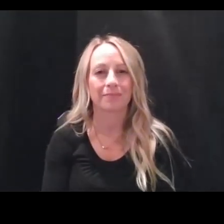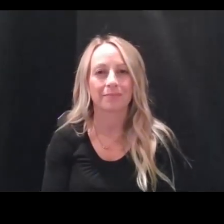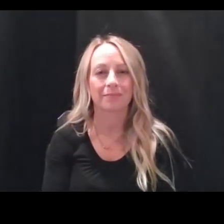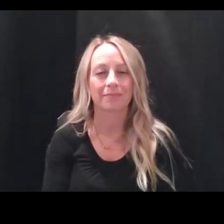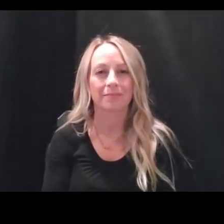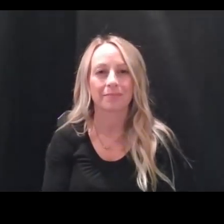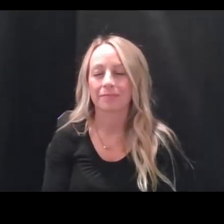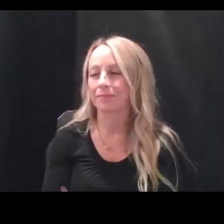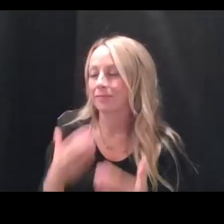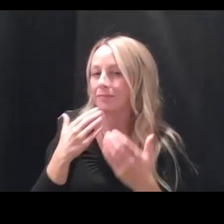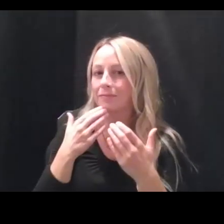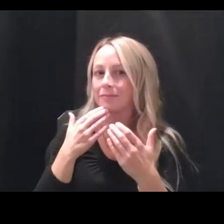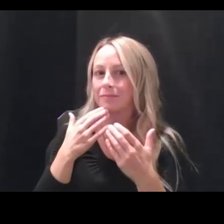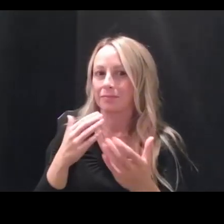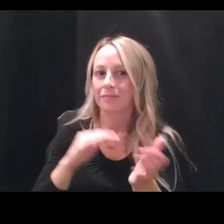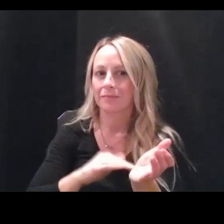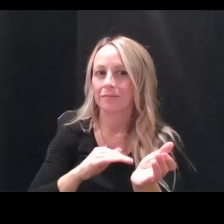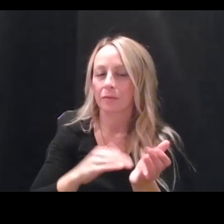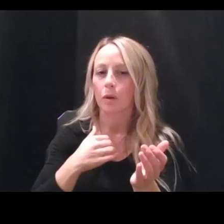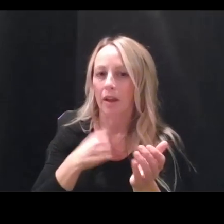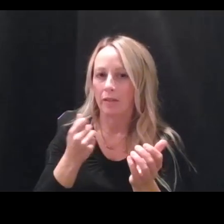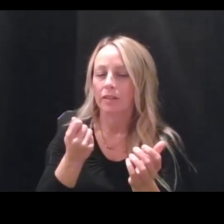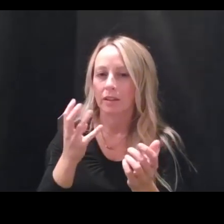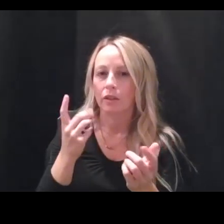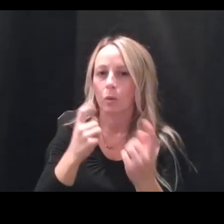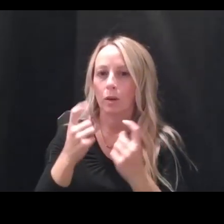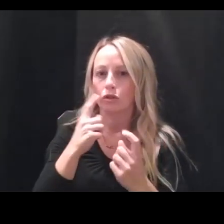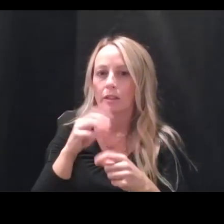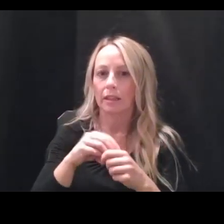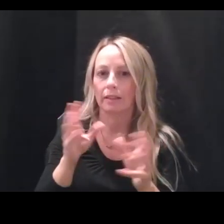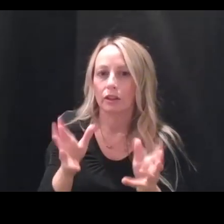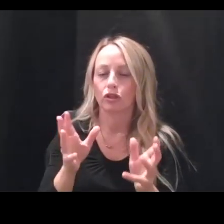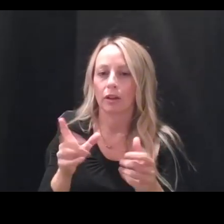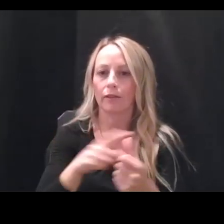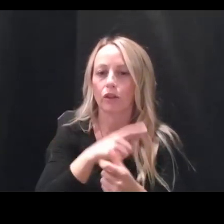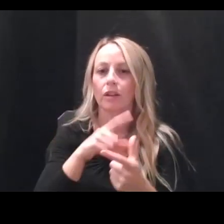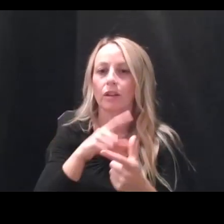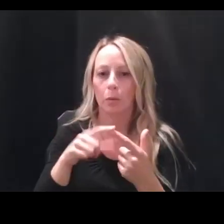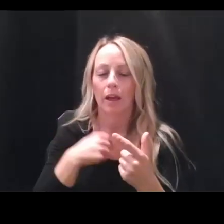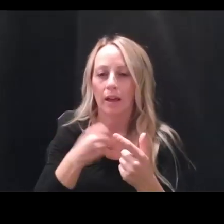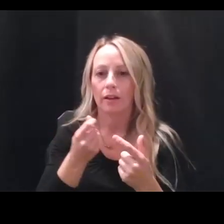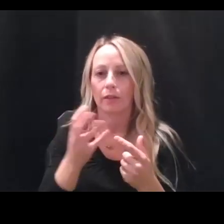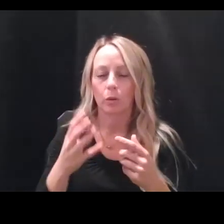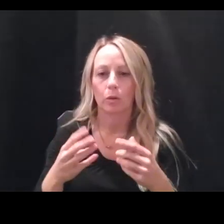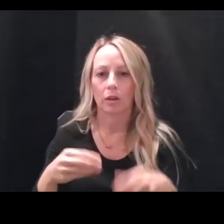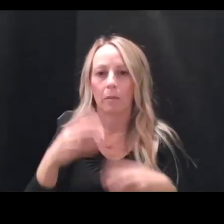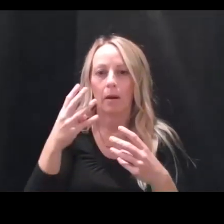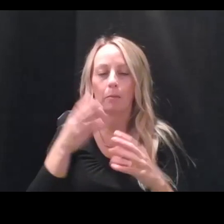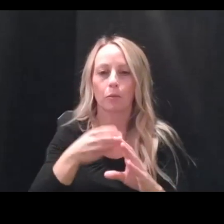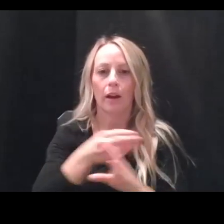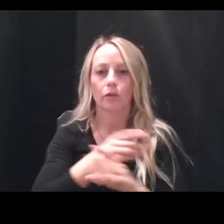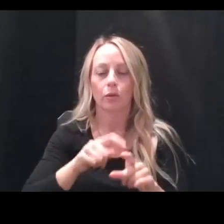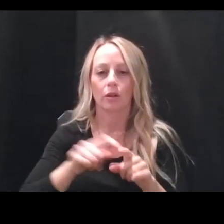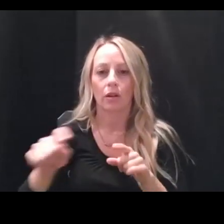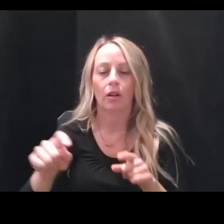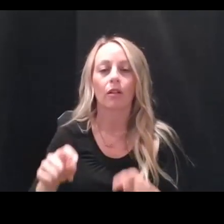Thank you, Dr. Katz. We do have a number of questions. I think I'll start with some that are in the chat first, and then we did have some that came up, um, prior to the call, but I think those